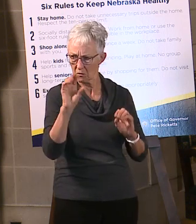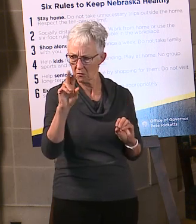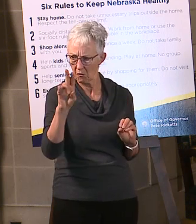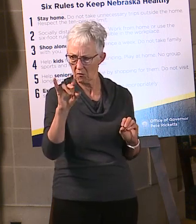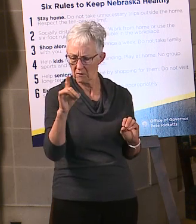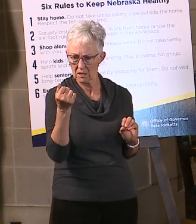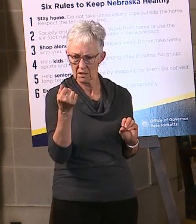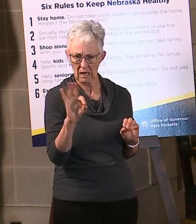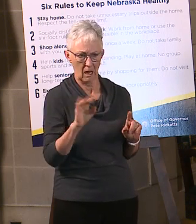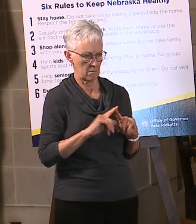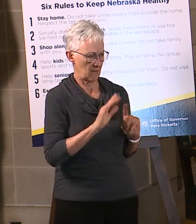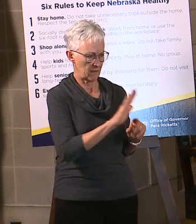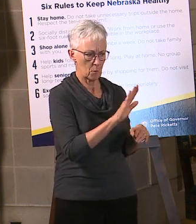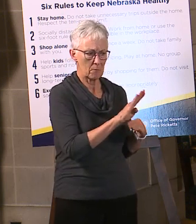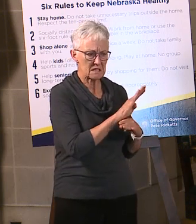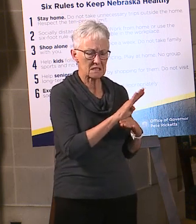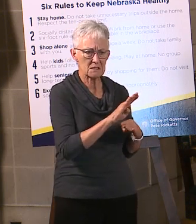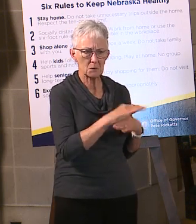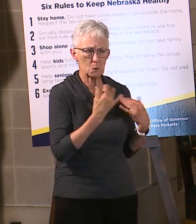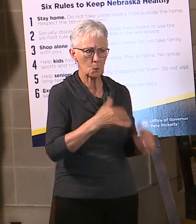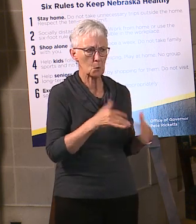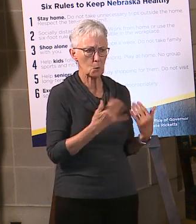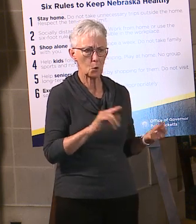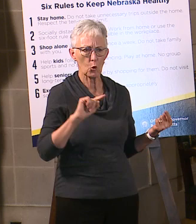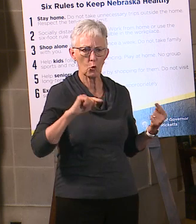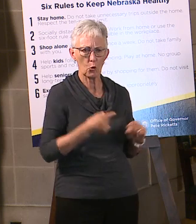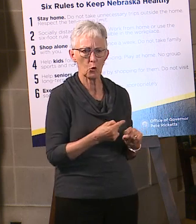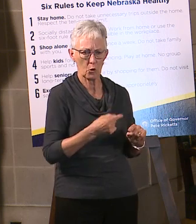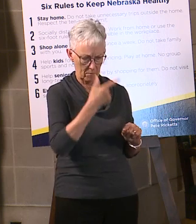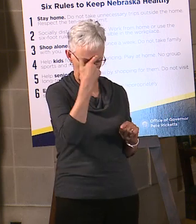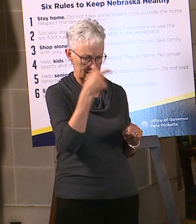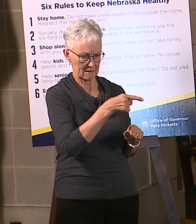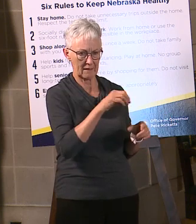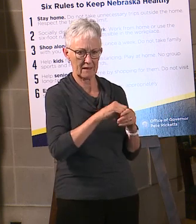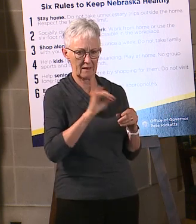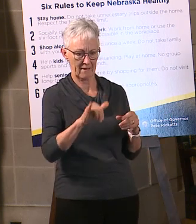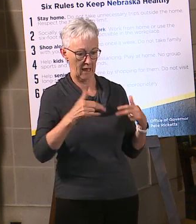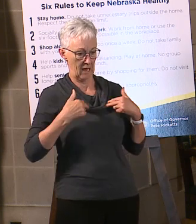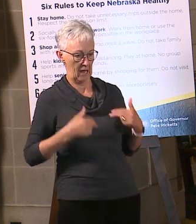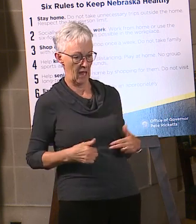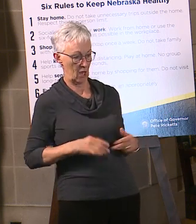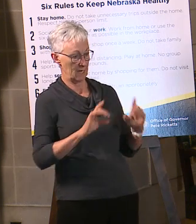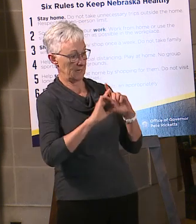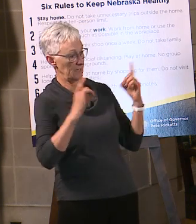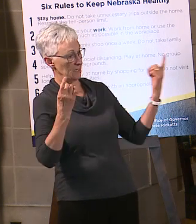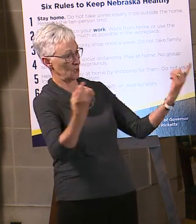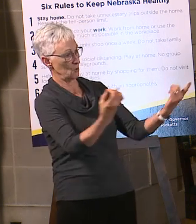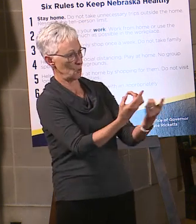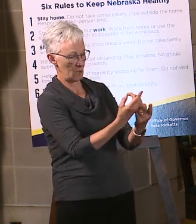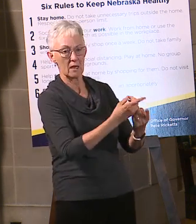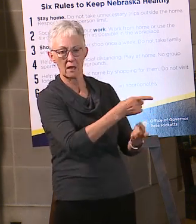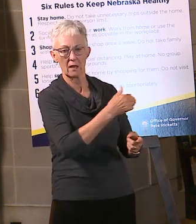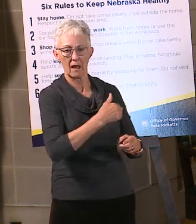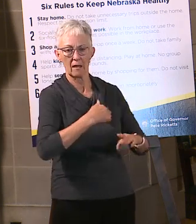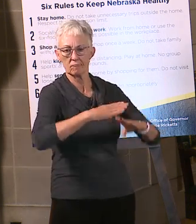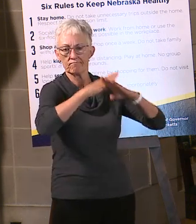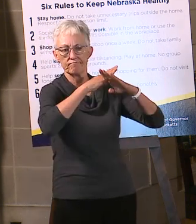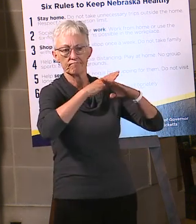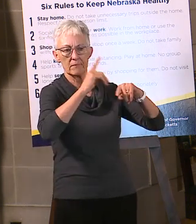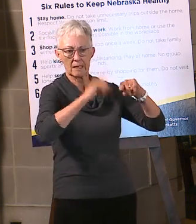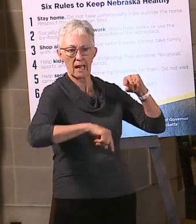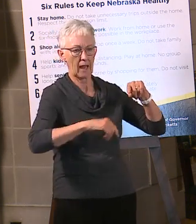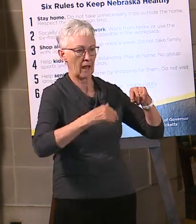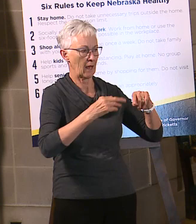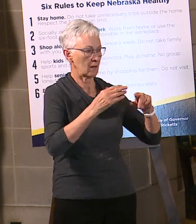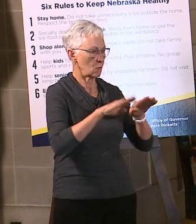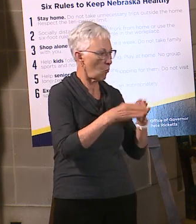suffering simply because they fall within the central health district, which happens to be also where Grand Island and Hall County are. Do they have any